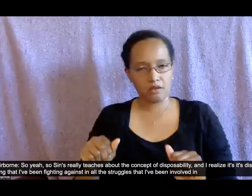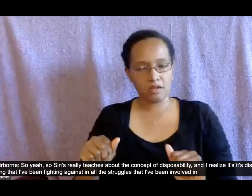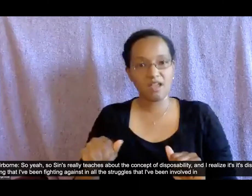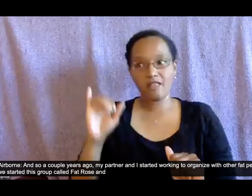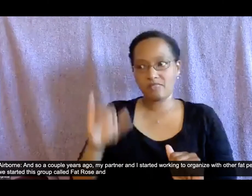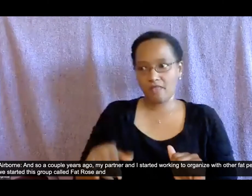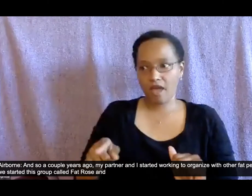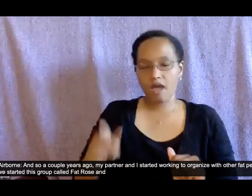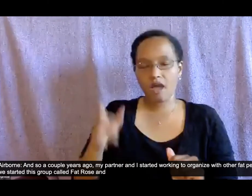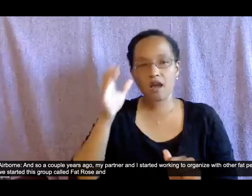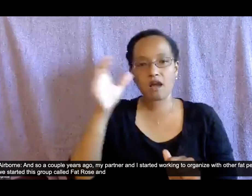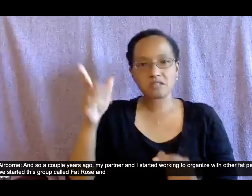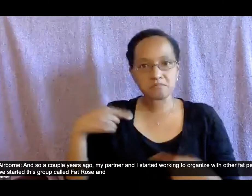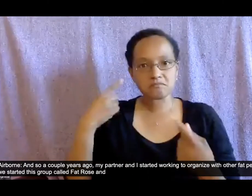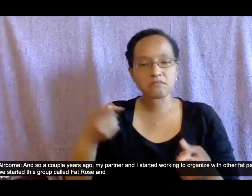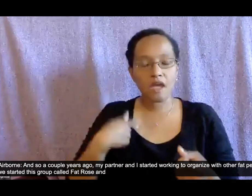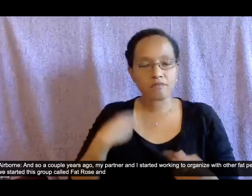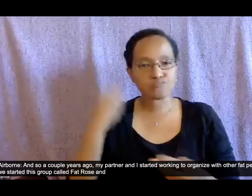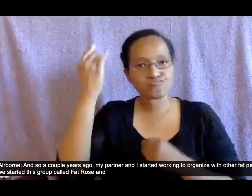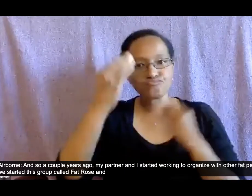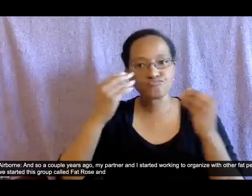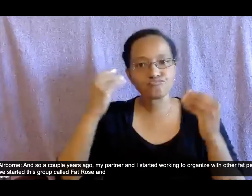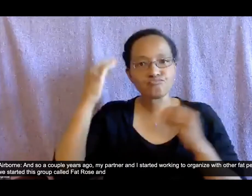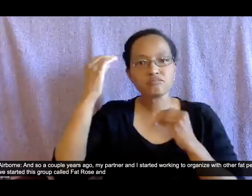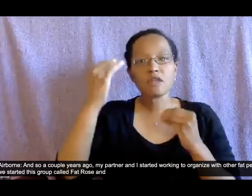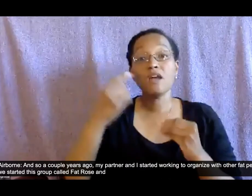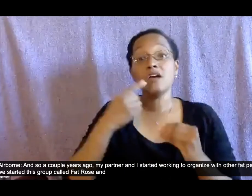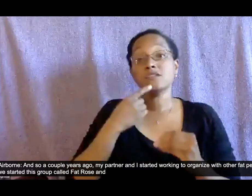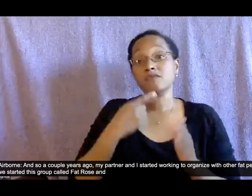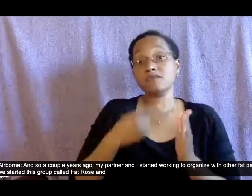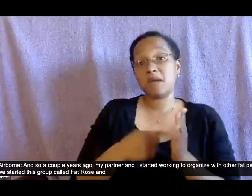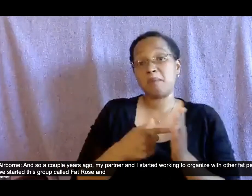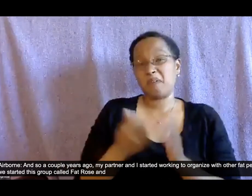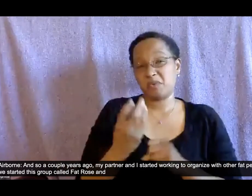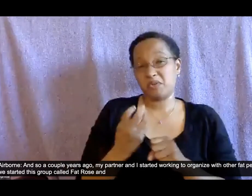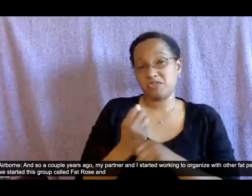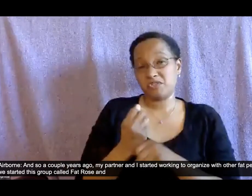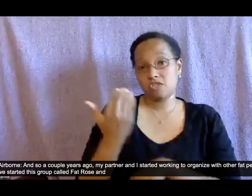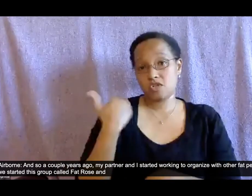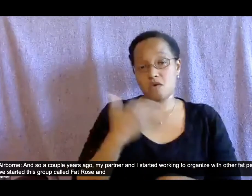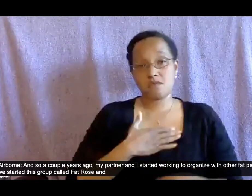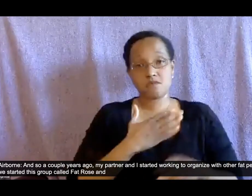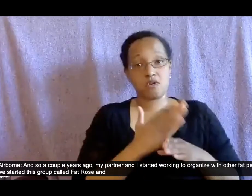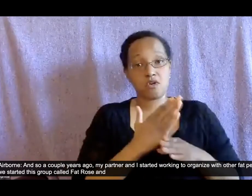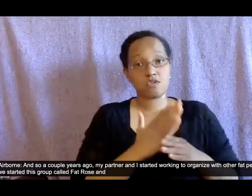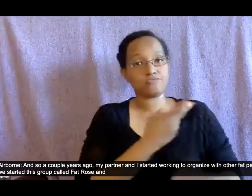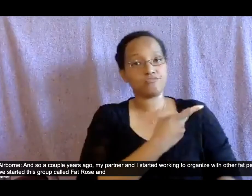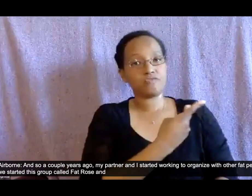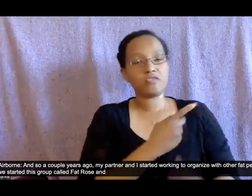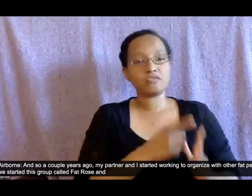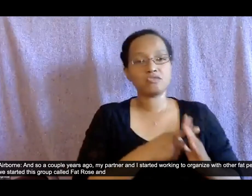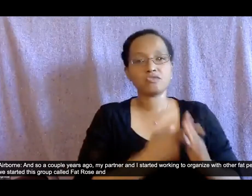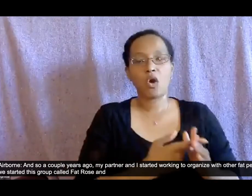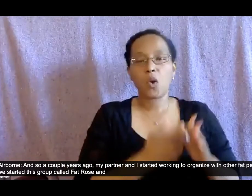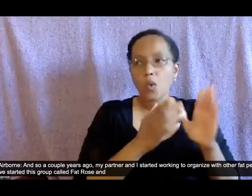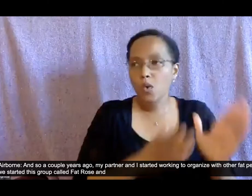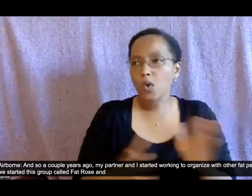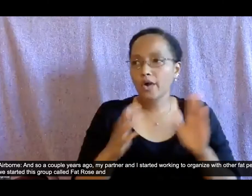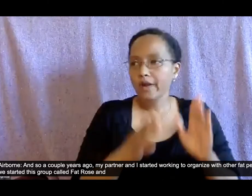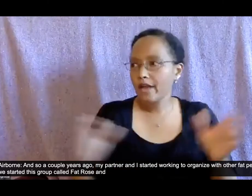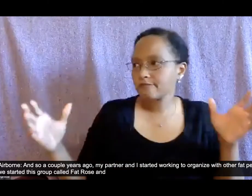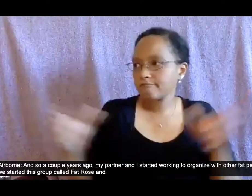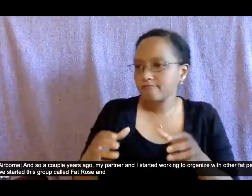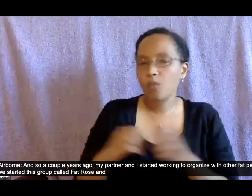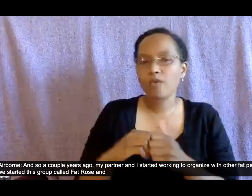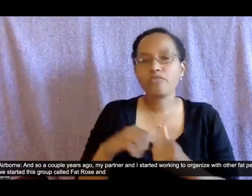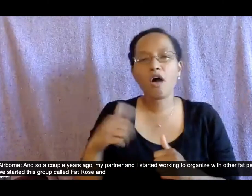and so a couple years ago my partner and I started working to organize with other fat people on the left and